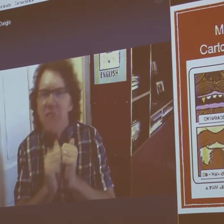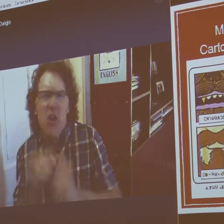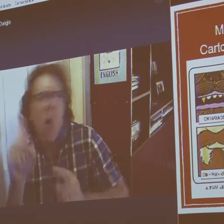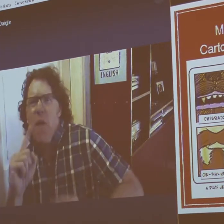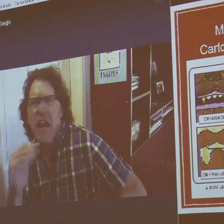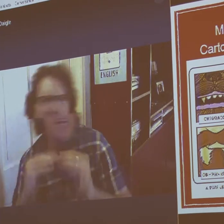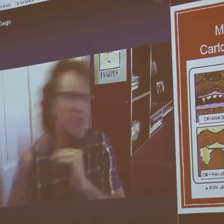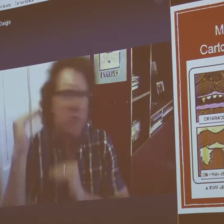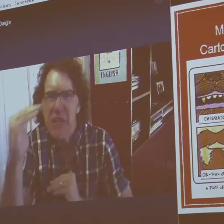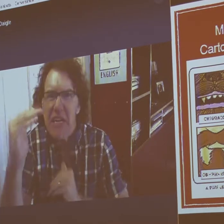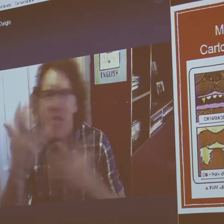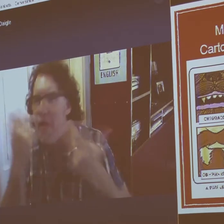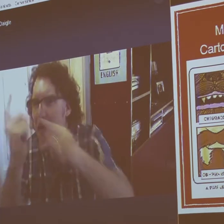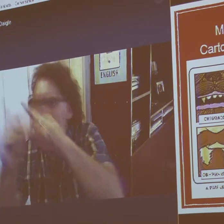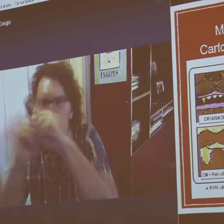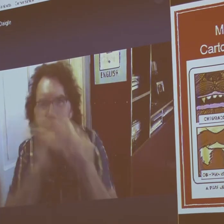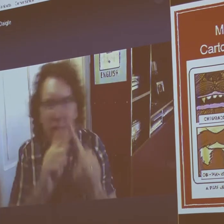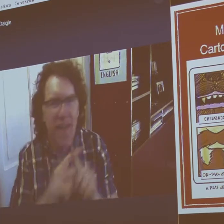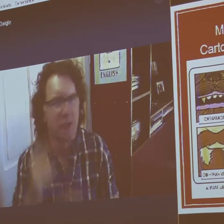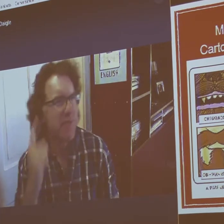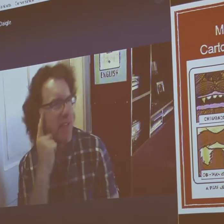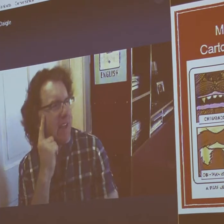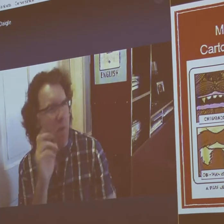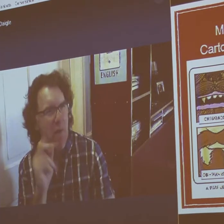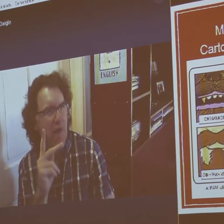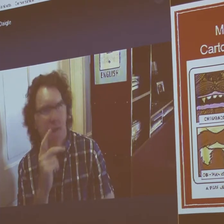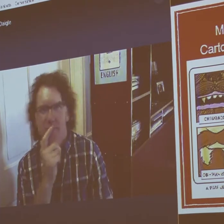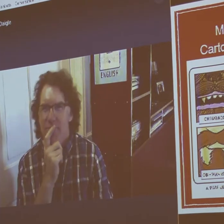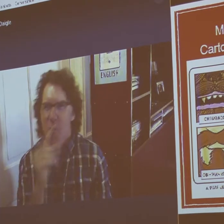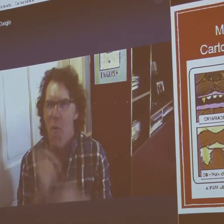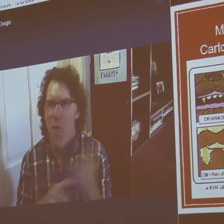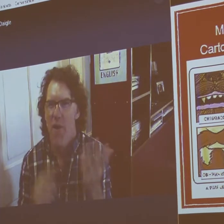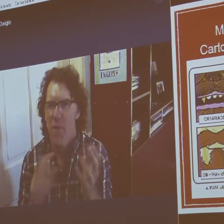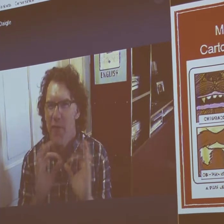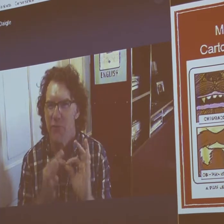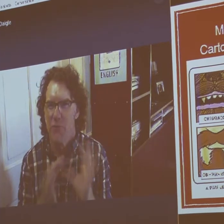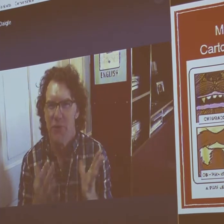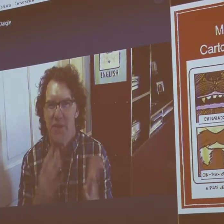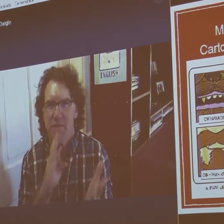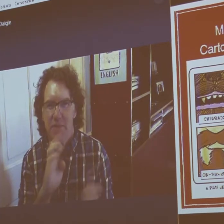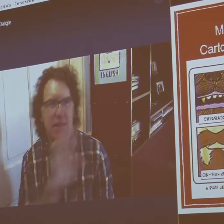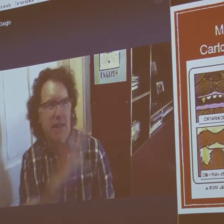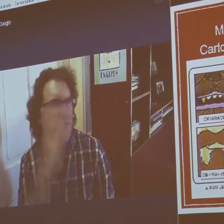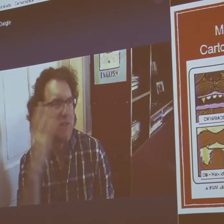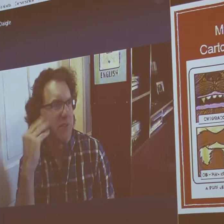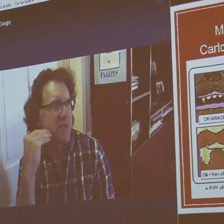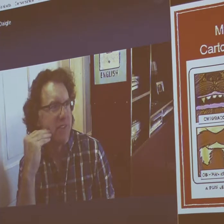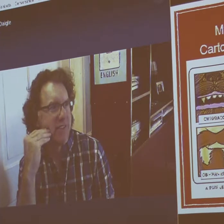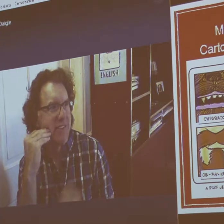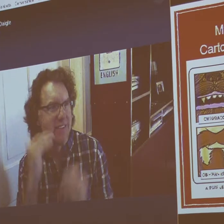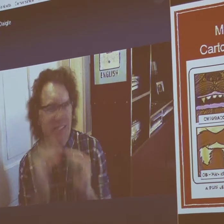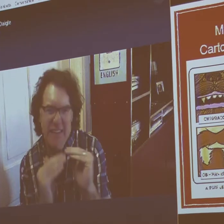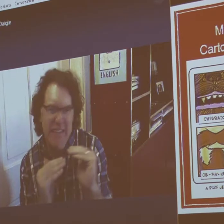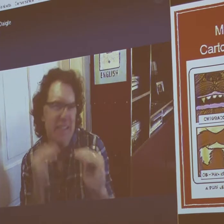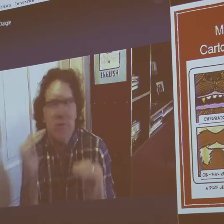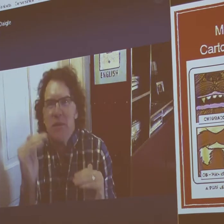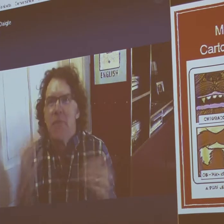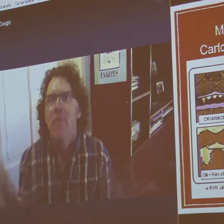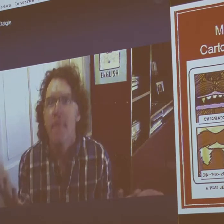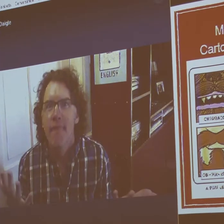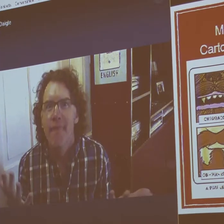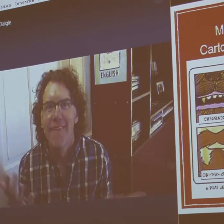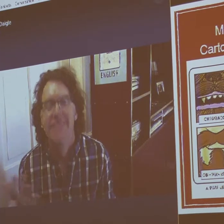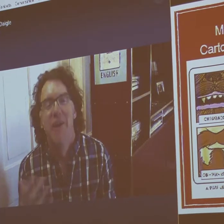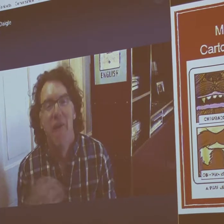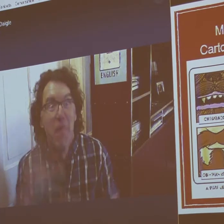was talking about extreme sports. We're going to do extreme this. We're going to do extreme that. And we thought, well, what would be the extreme experience for